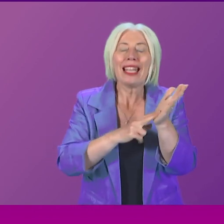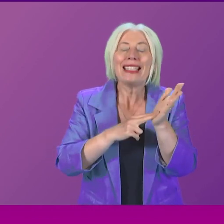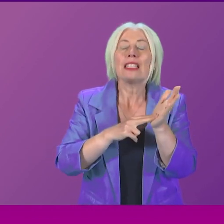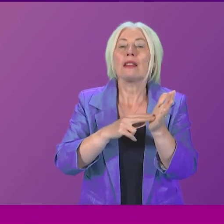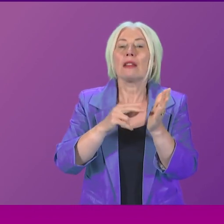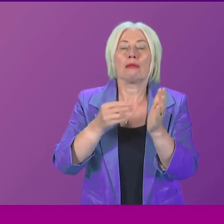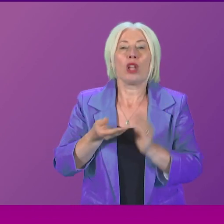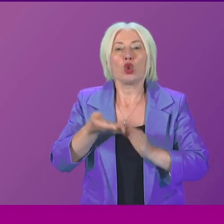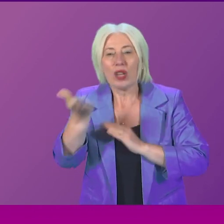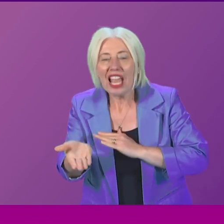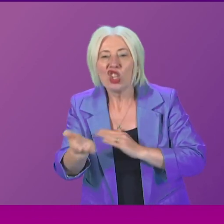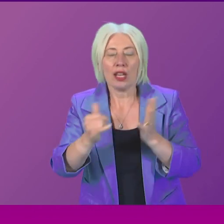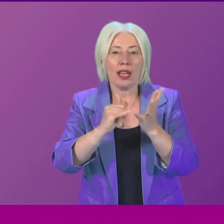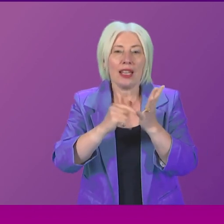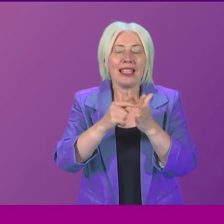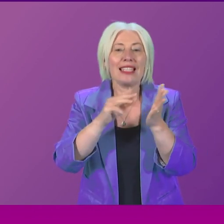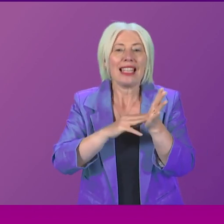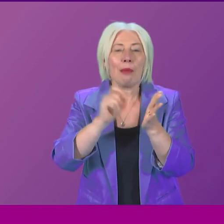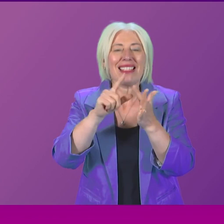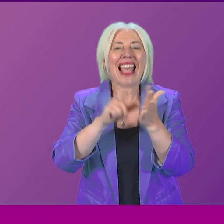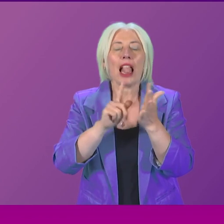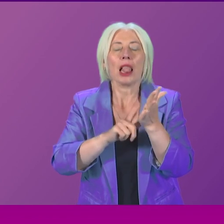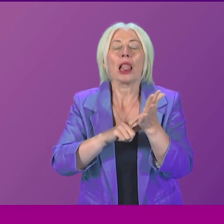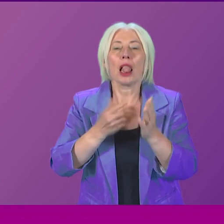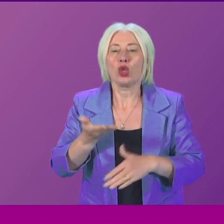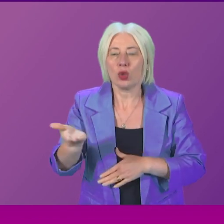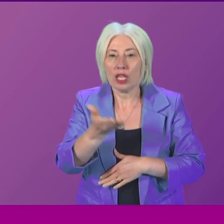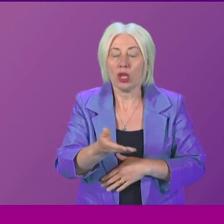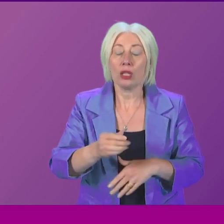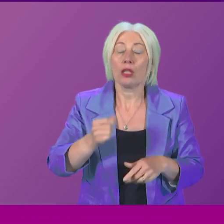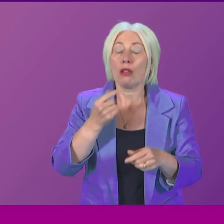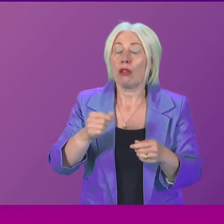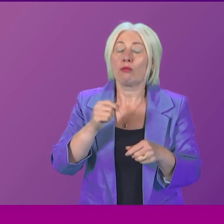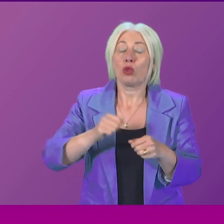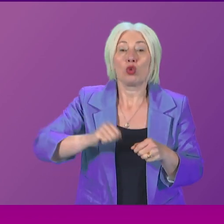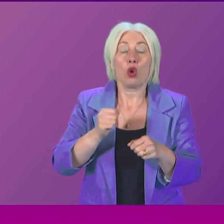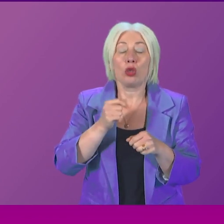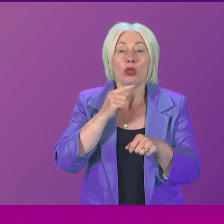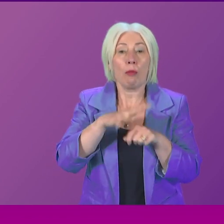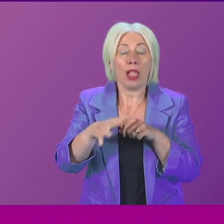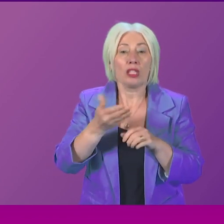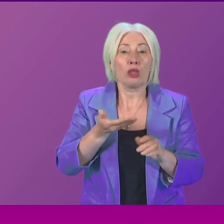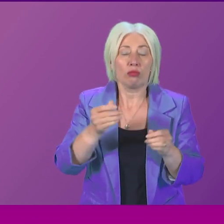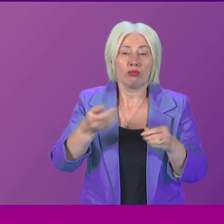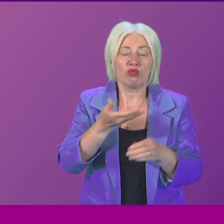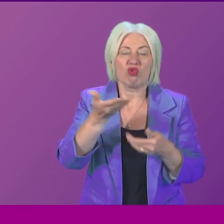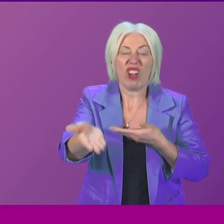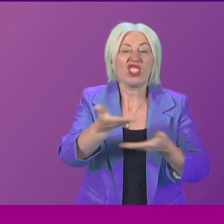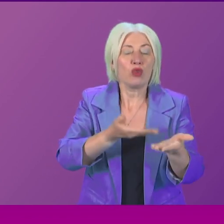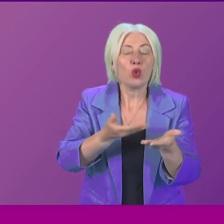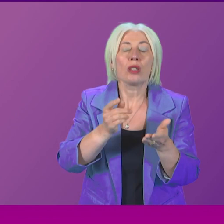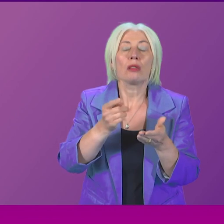and stem cell donation. Nationally, the Scottish Fire and Rescue Service, Scottish National Blood Transfusion Service and Police Scotland